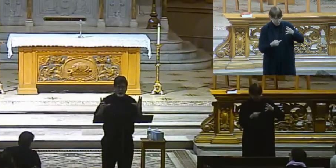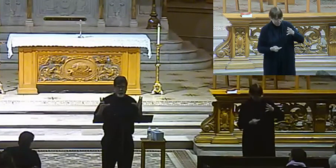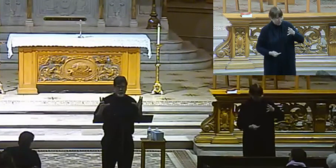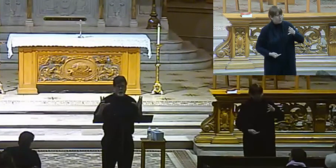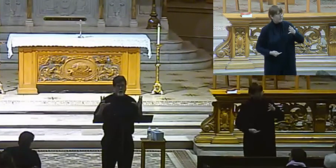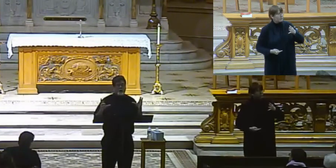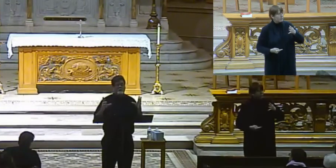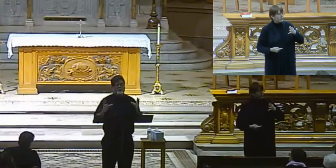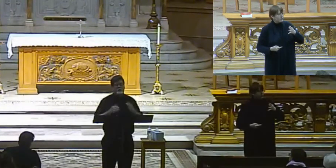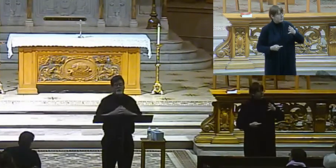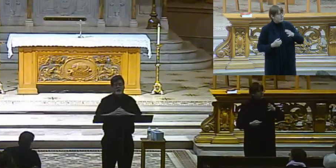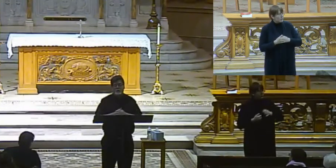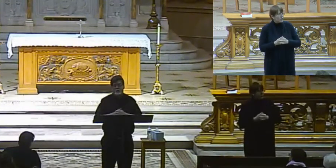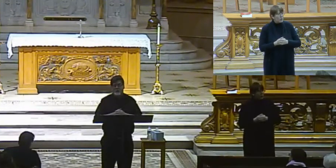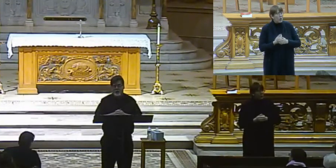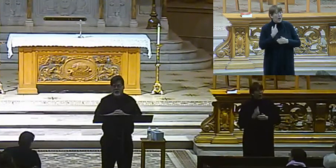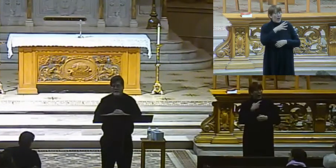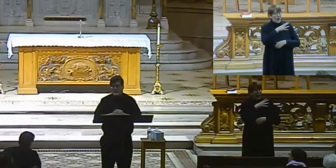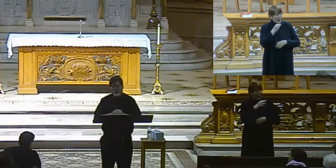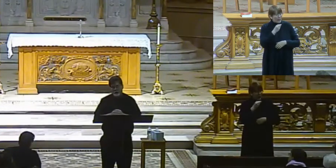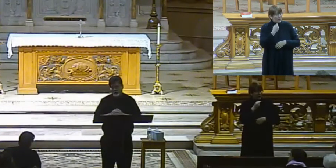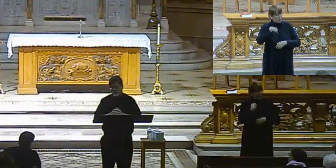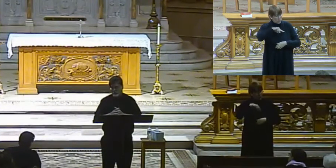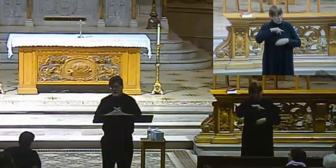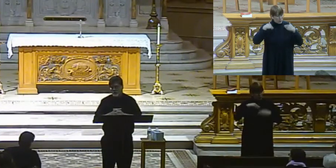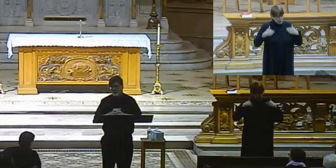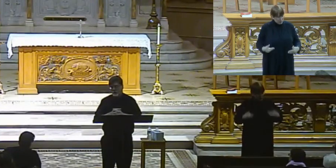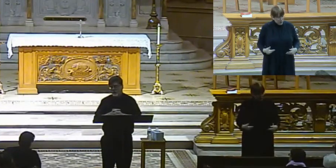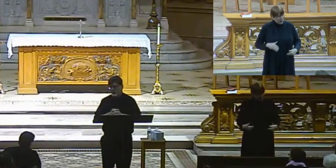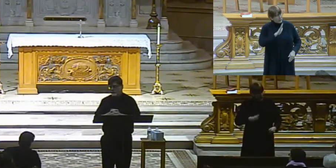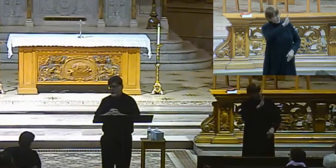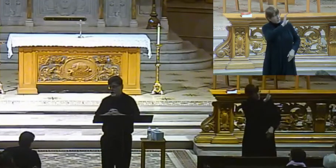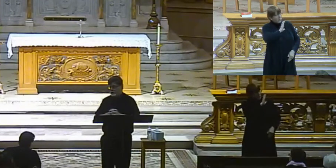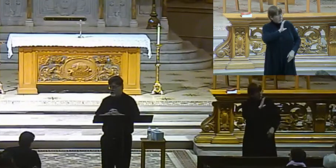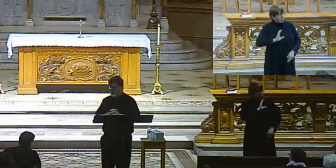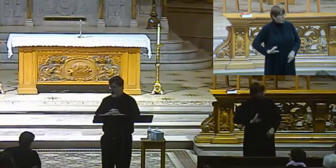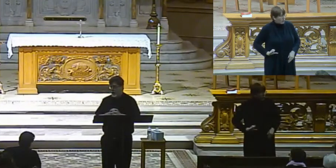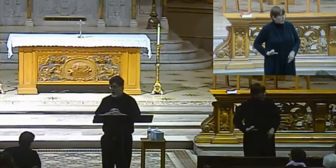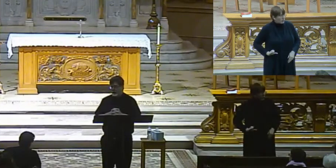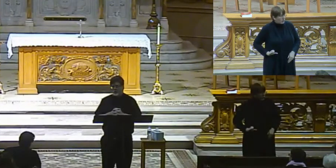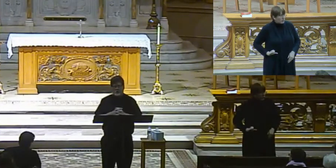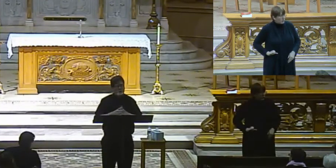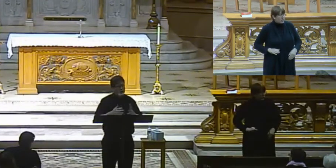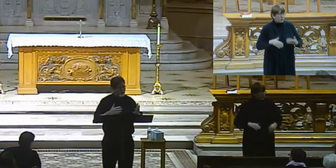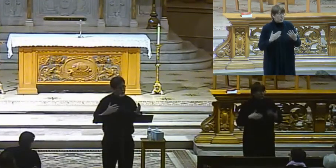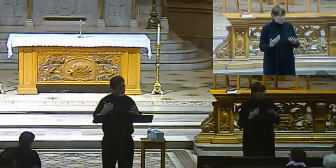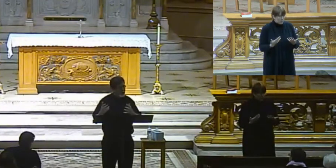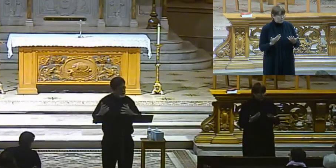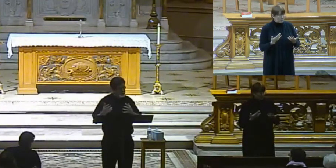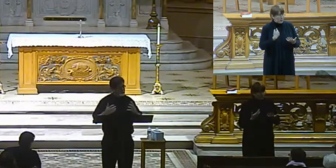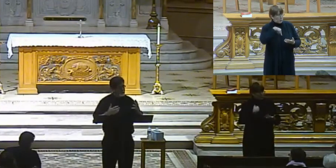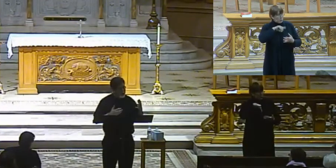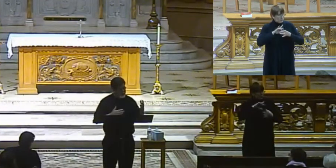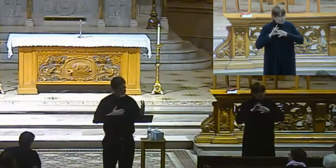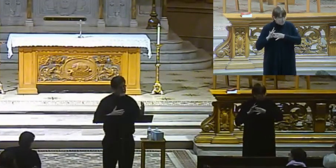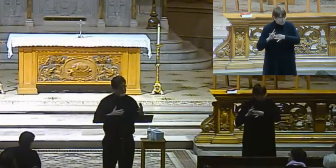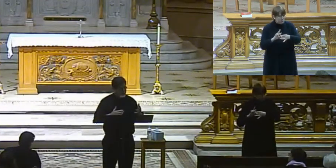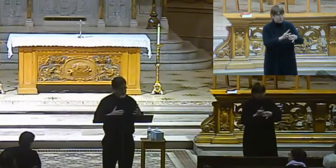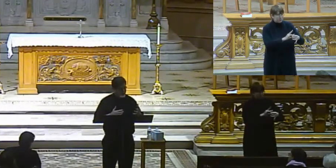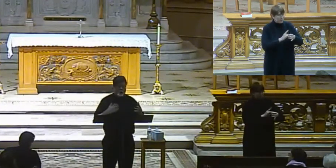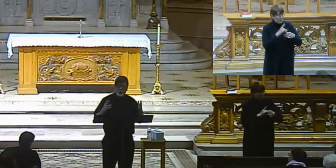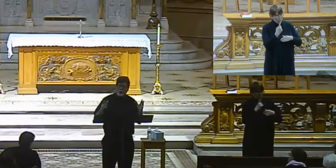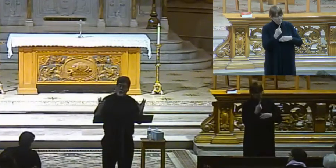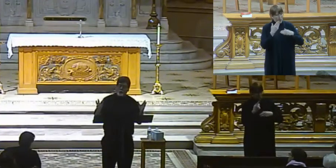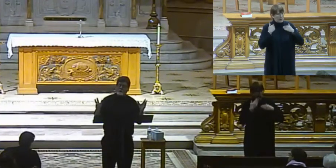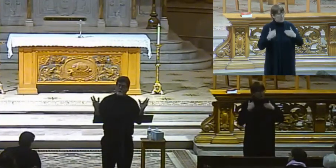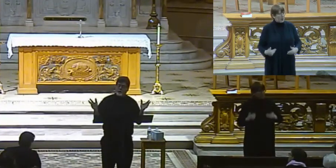And we are one because we are the body of Christ. The church is the body of Christ. And so we are one body for